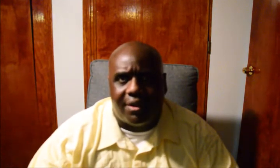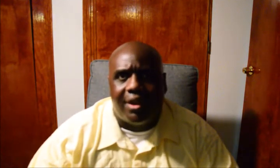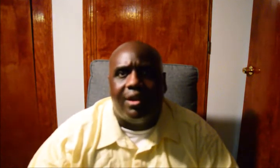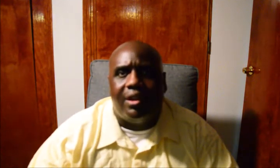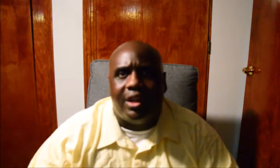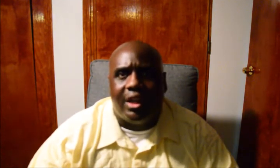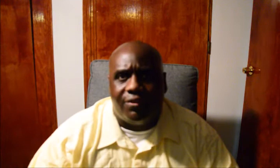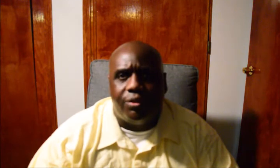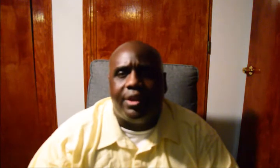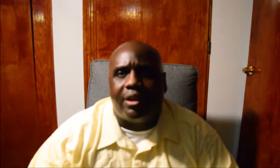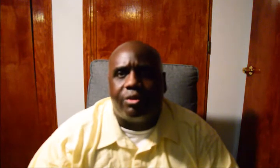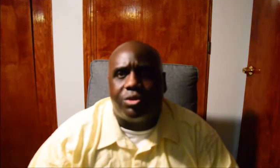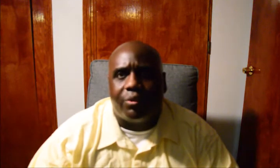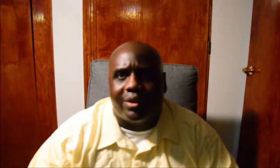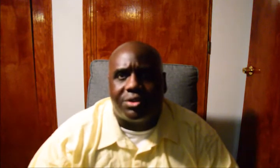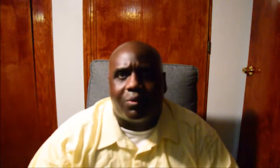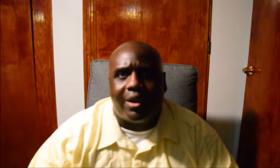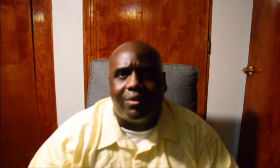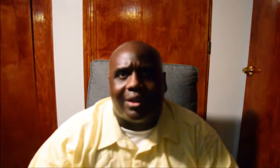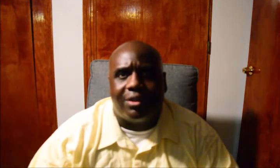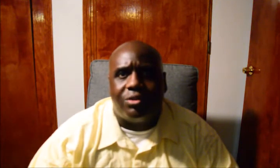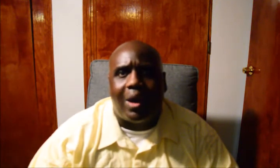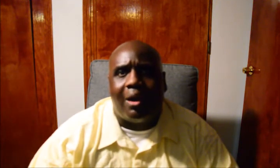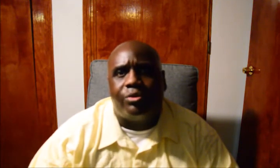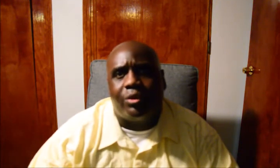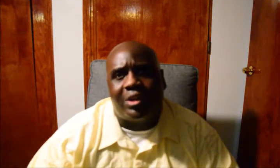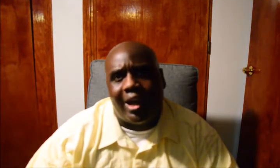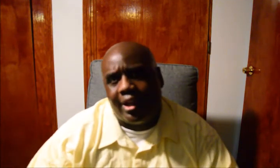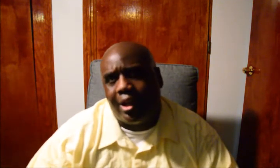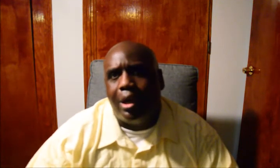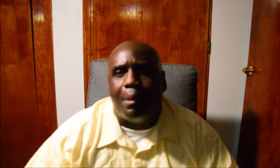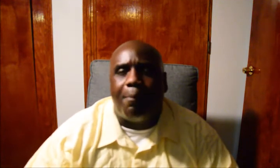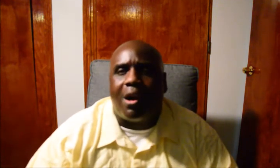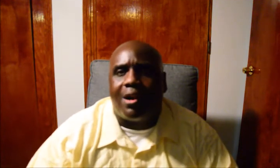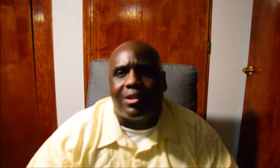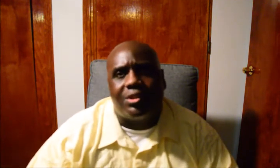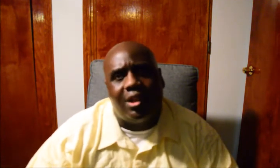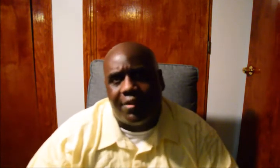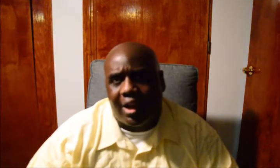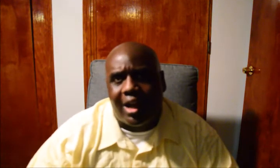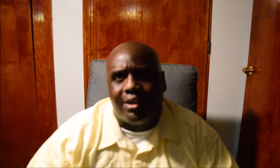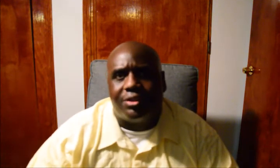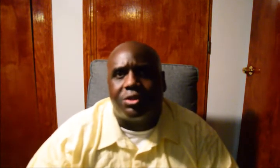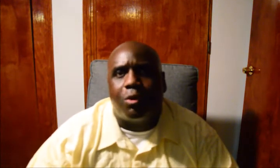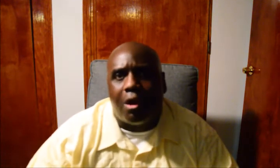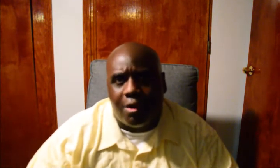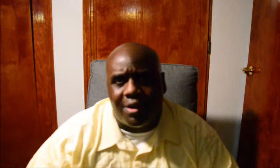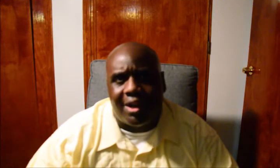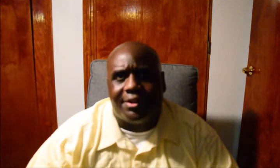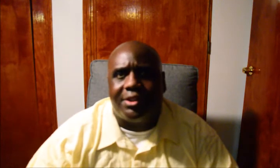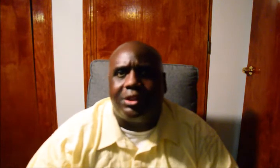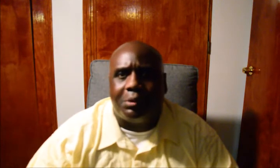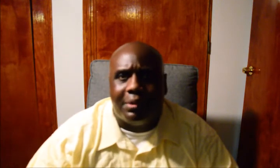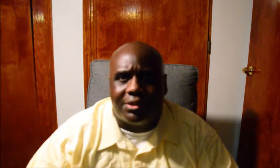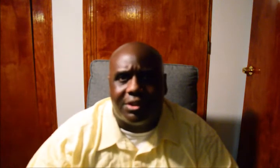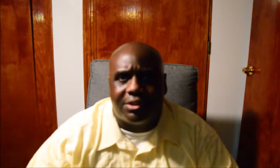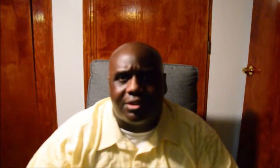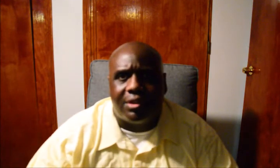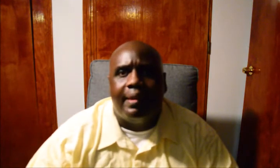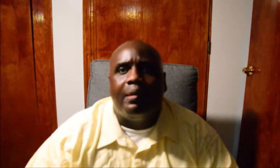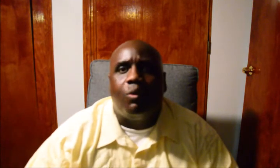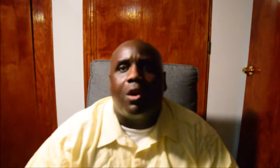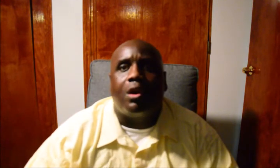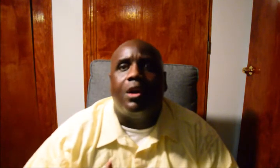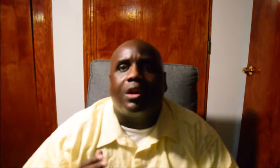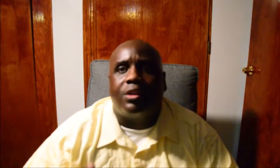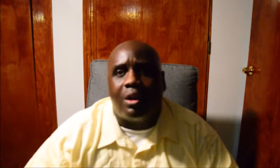lakefront. And if you did go to a restaurant, you had to do outdoor dining bars and other kinds of so-called non-essential businesses